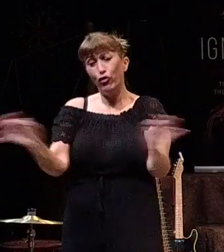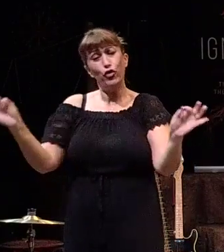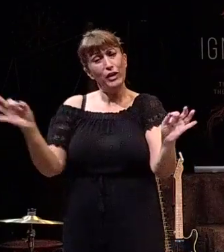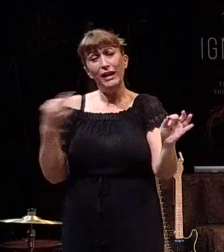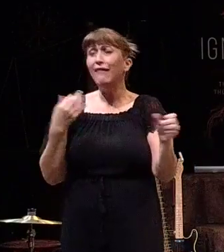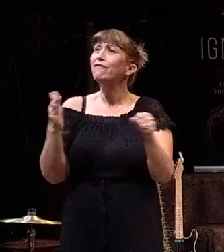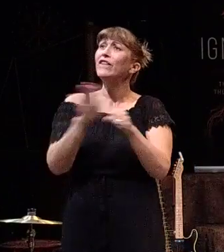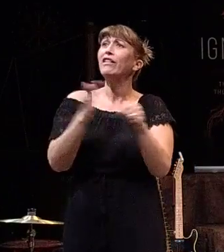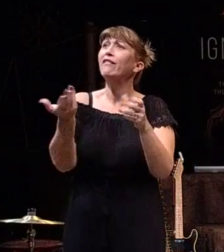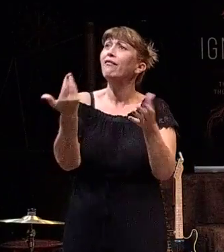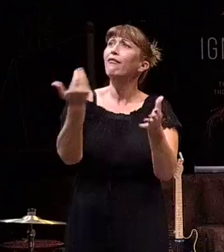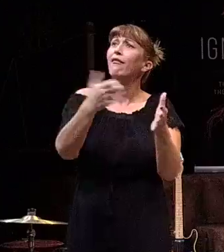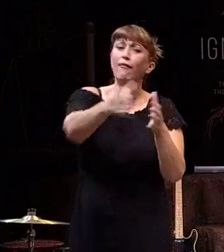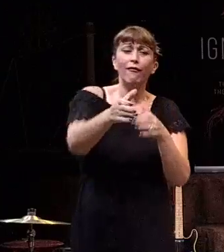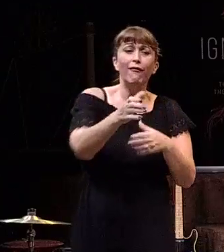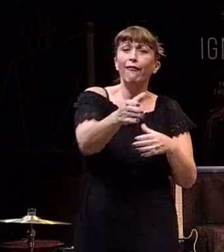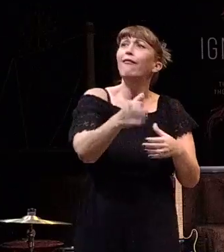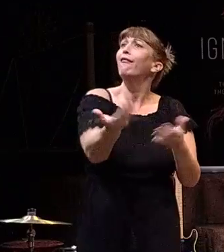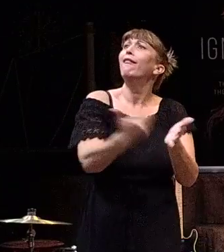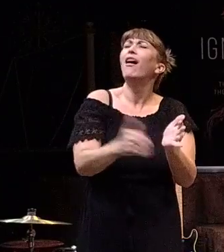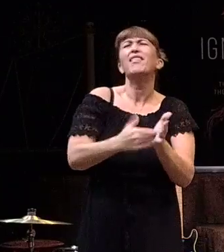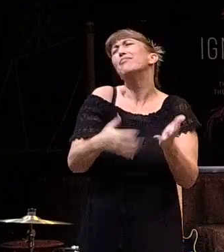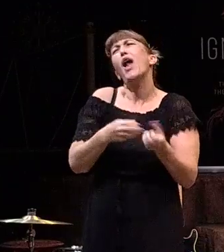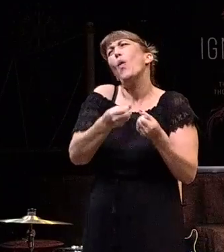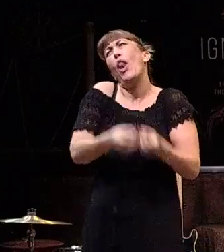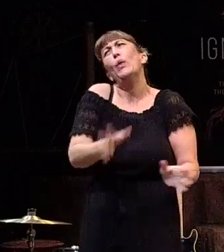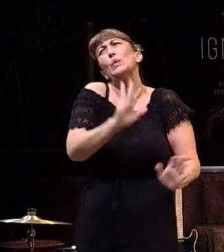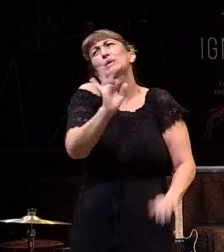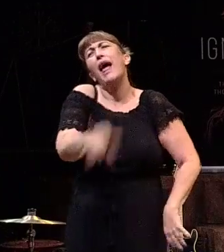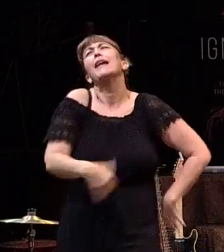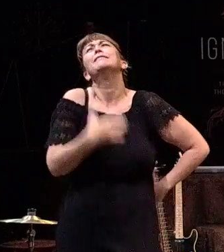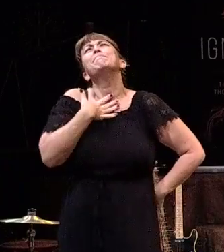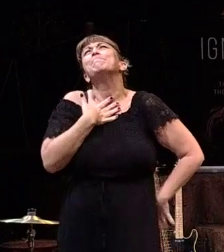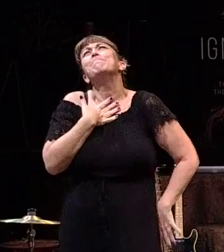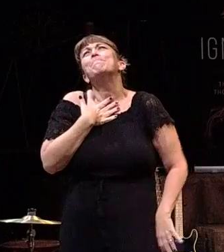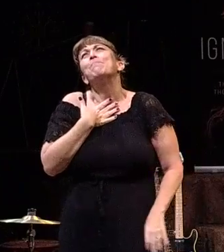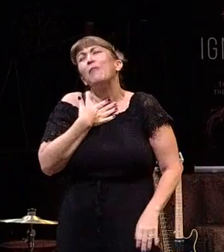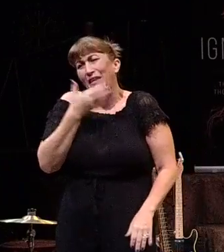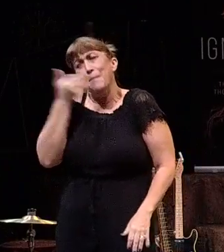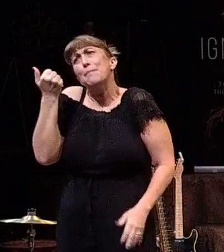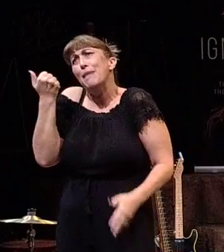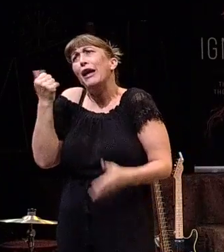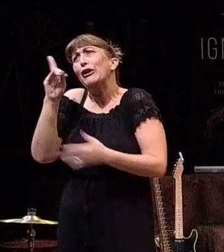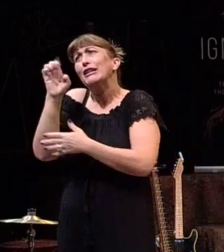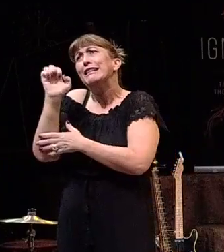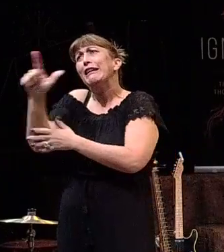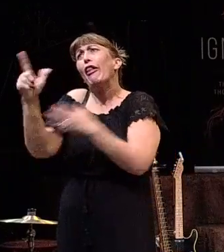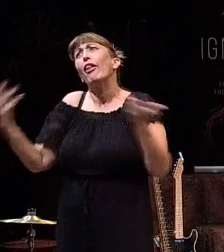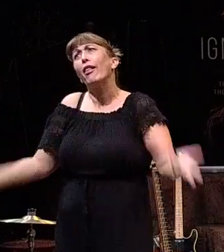And so really, I don't want to lose out here. This is a better deal.